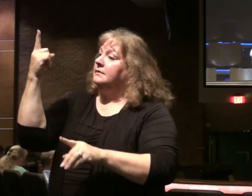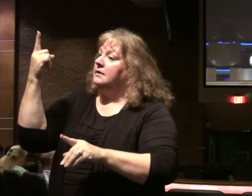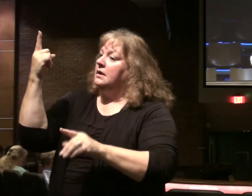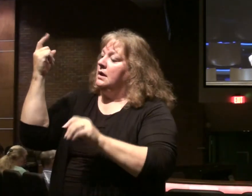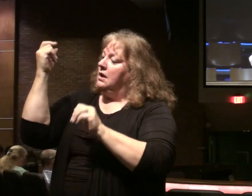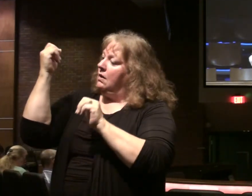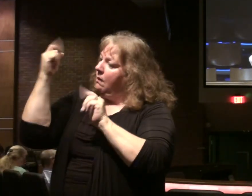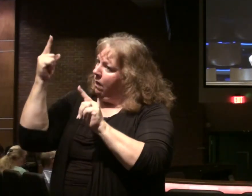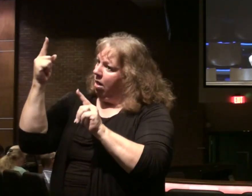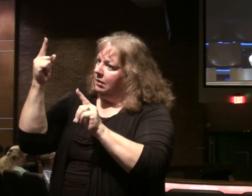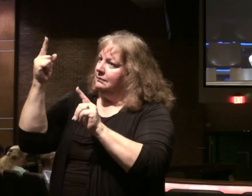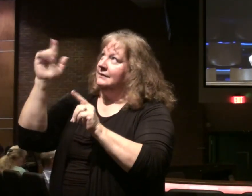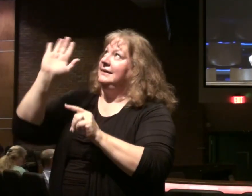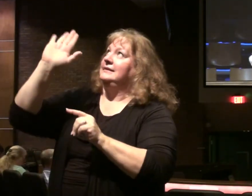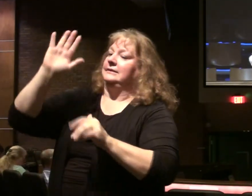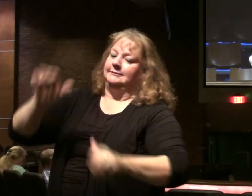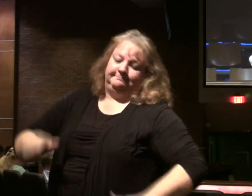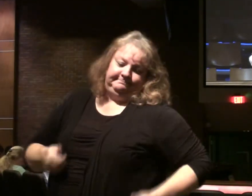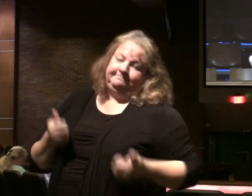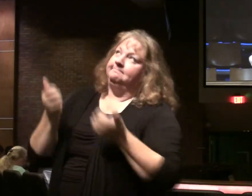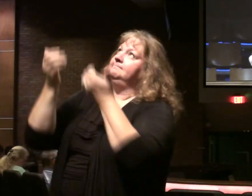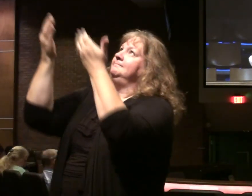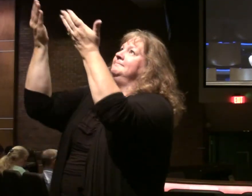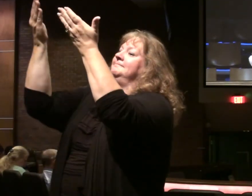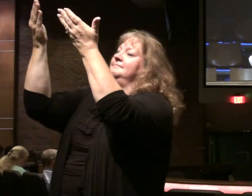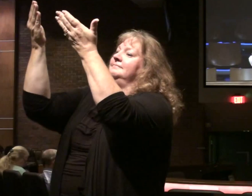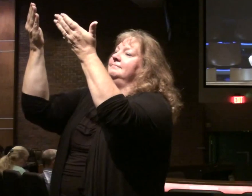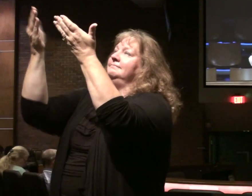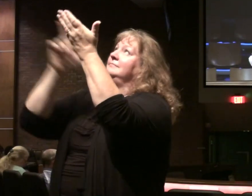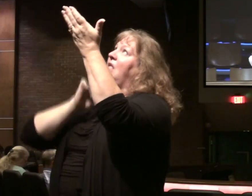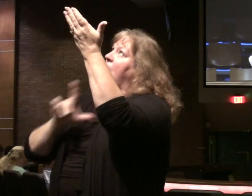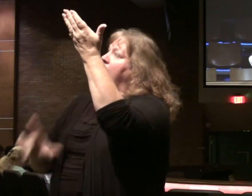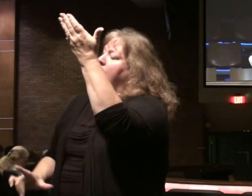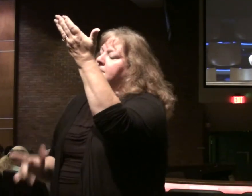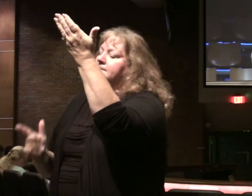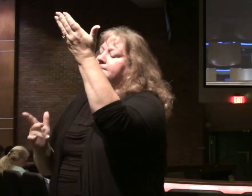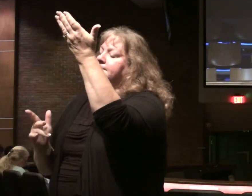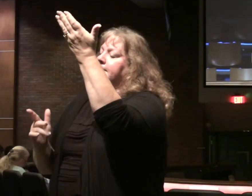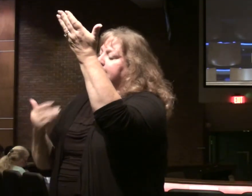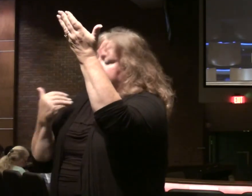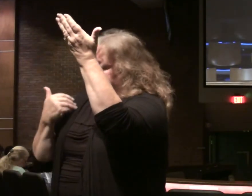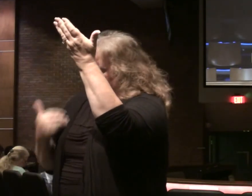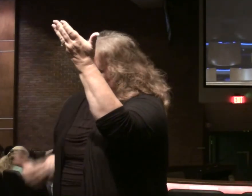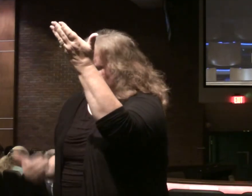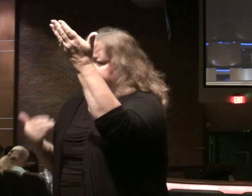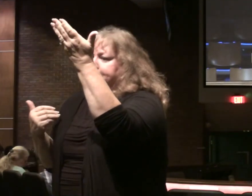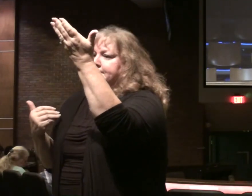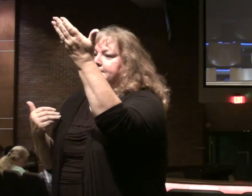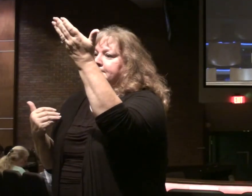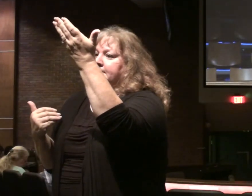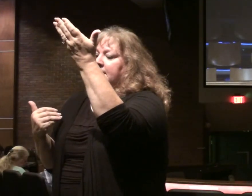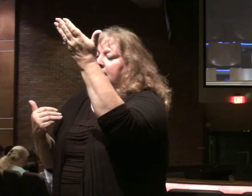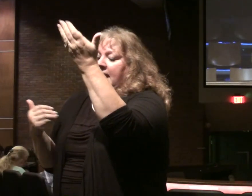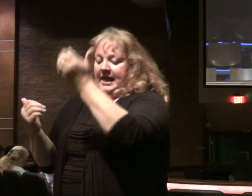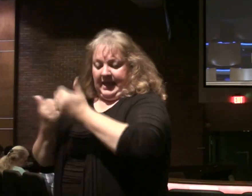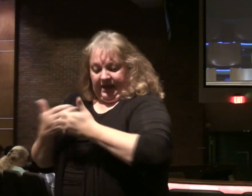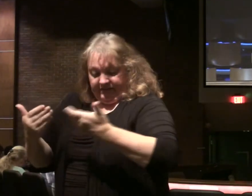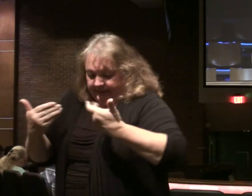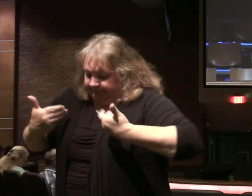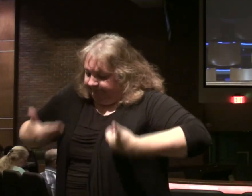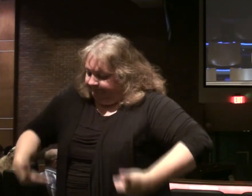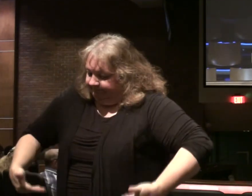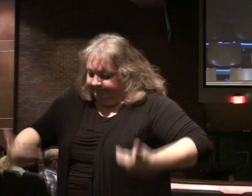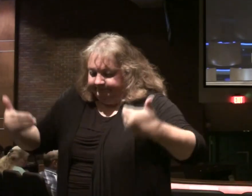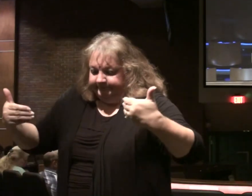all must be mine. The attitude must be, Lord, I, and everything I am,